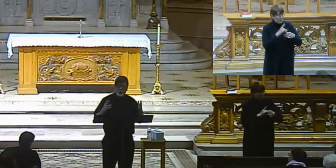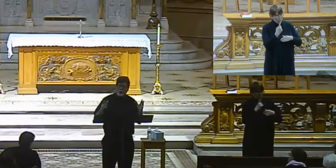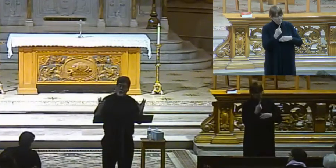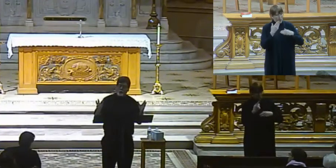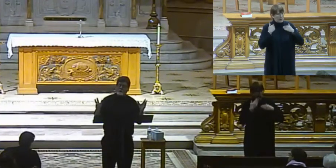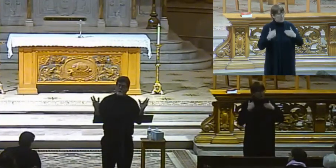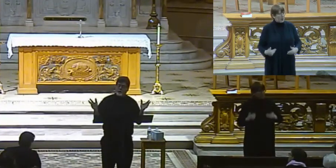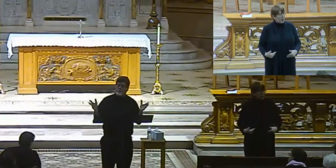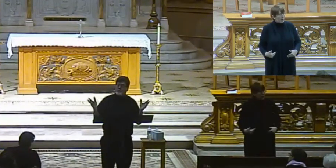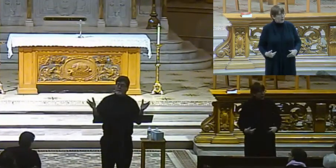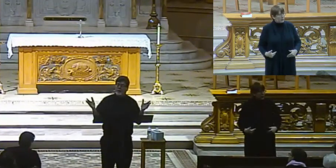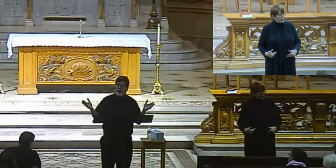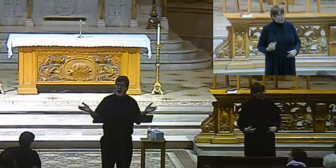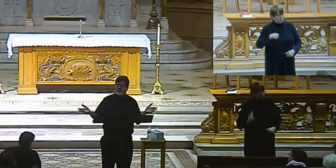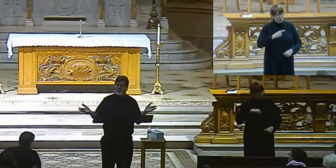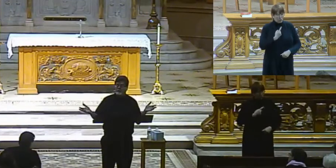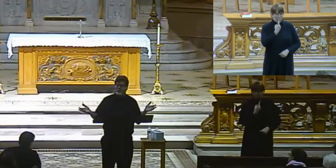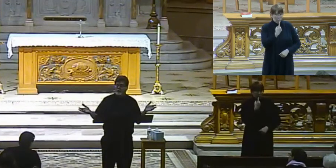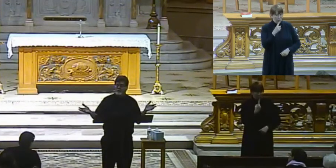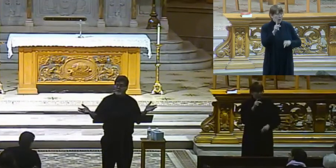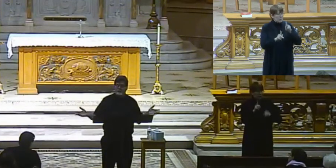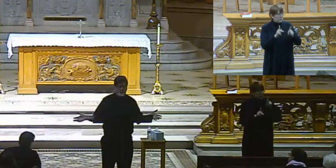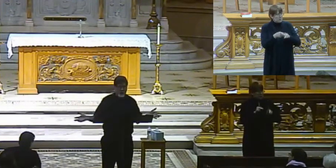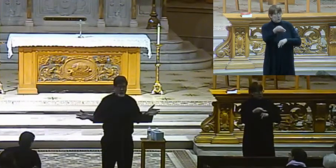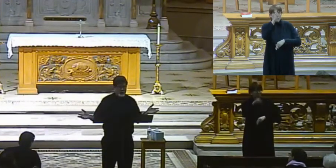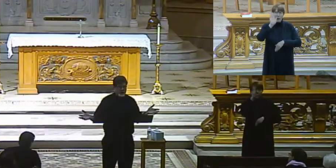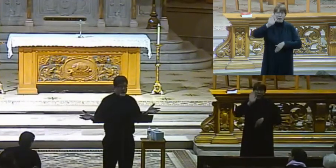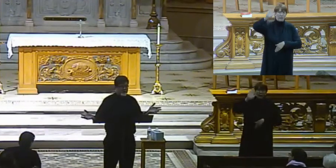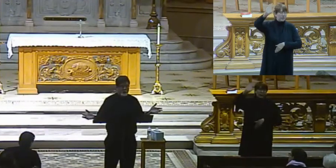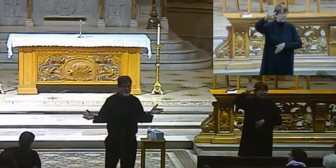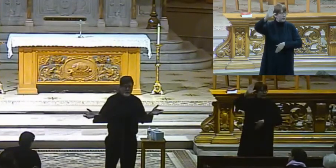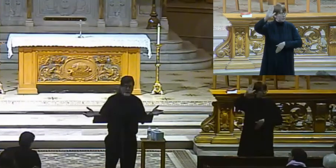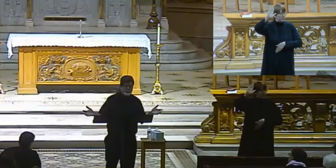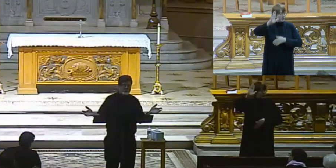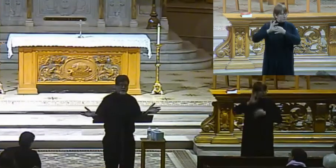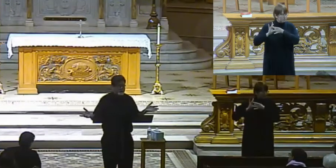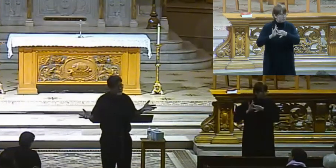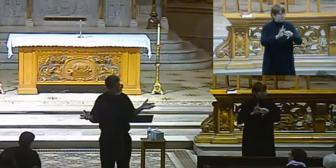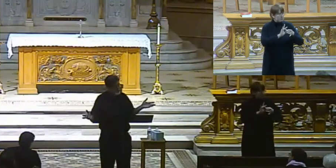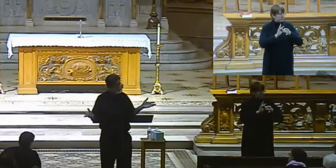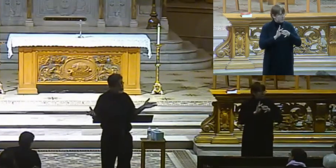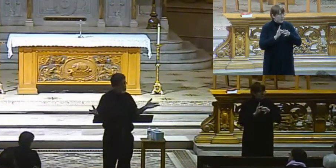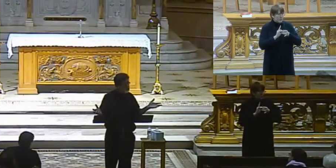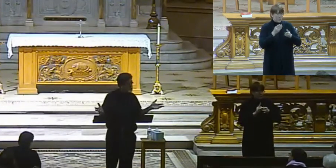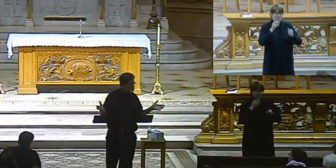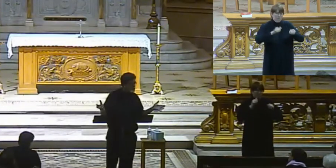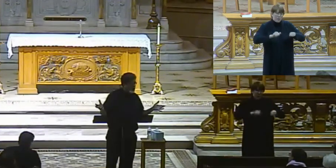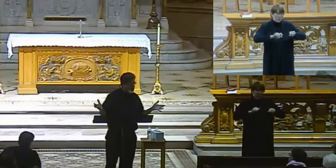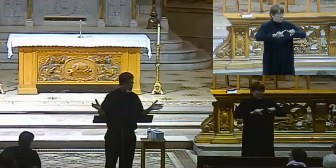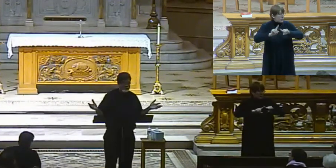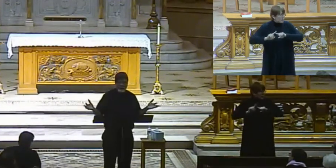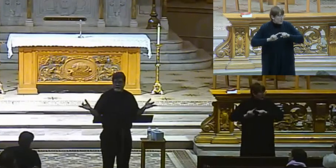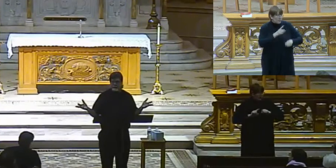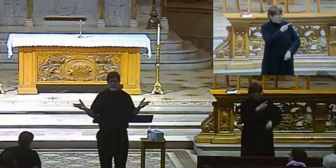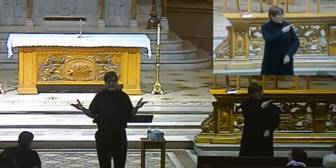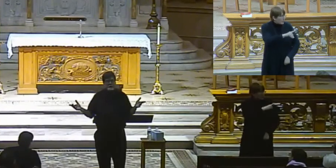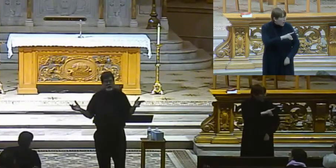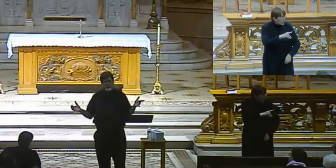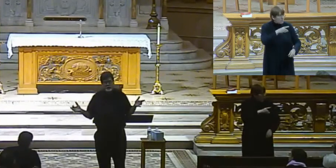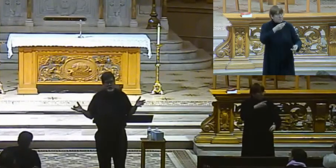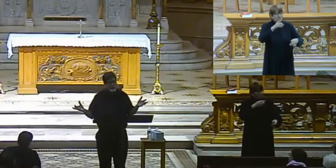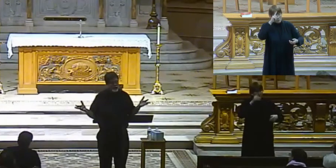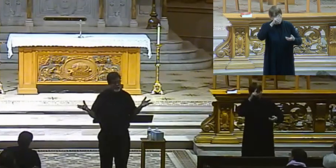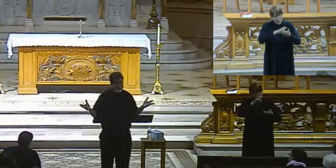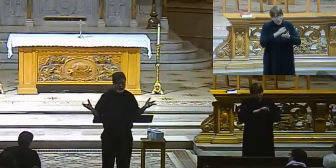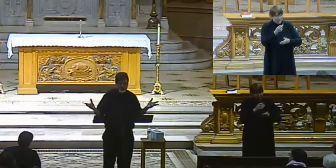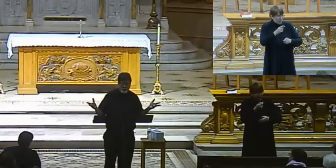that. We are one people of God. One people of God. Even though we may be in different denominations and we may have different beliefs